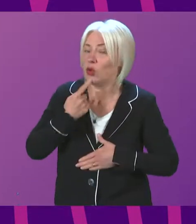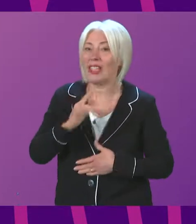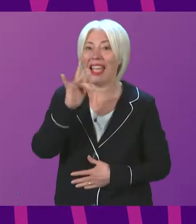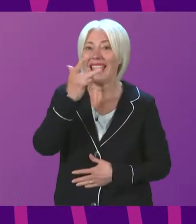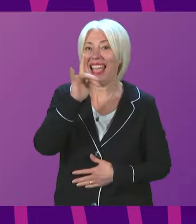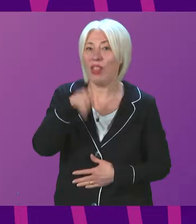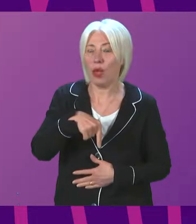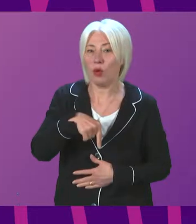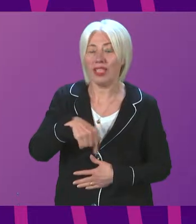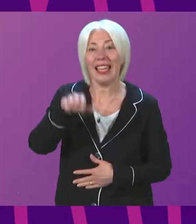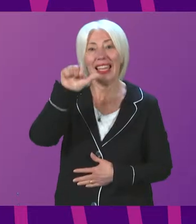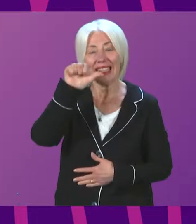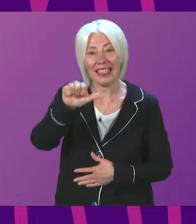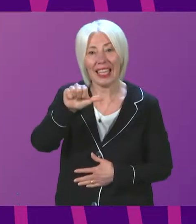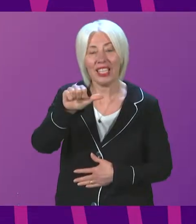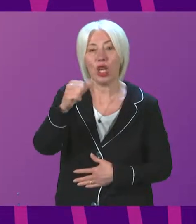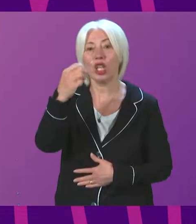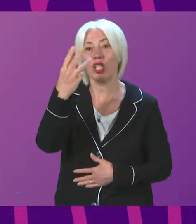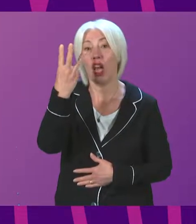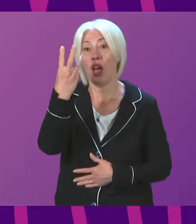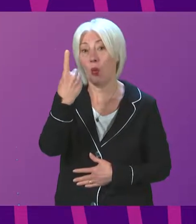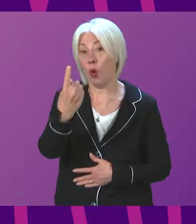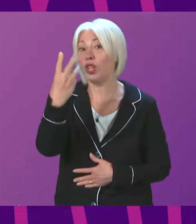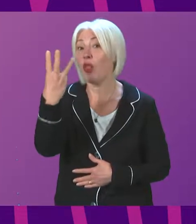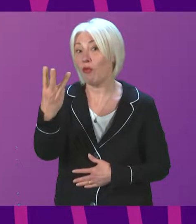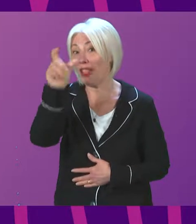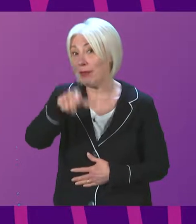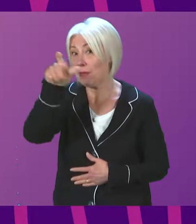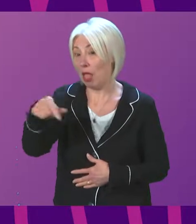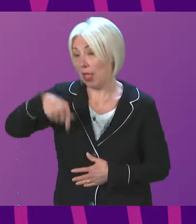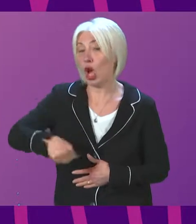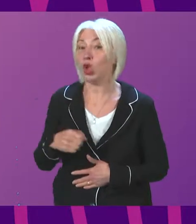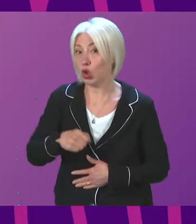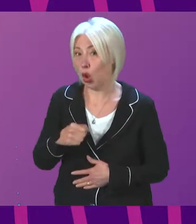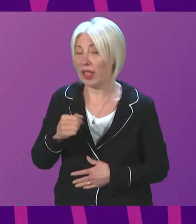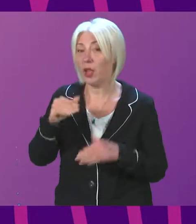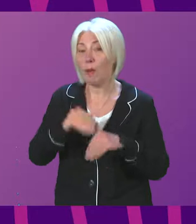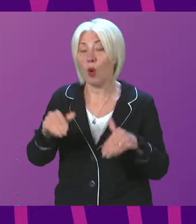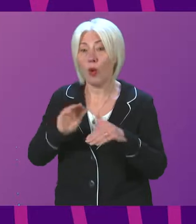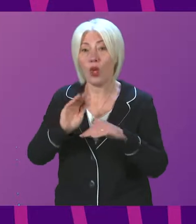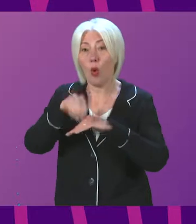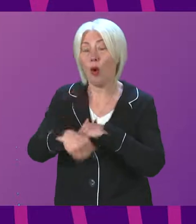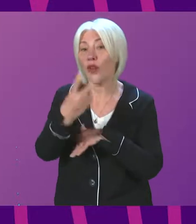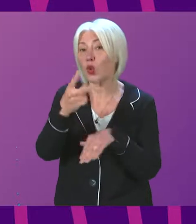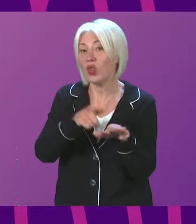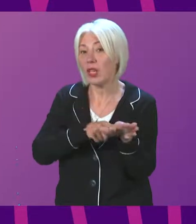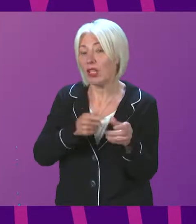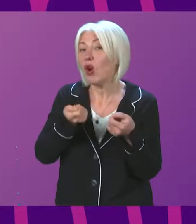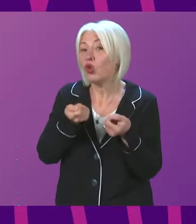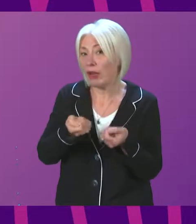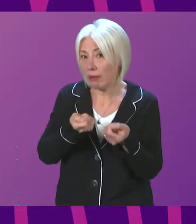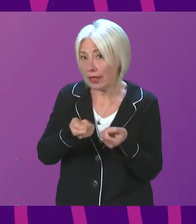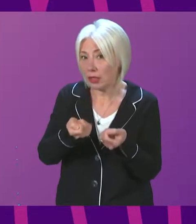,613 people in Scotland who have waited more than two years for treatment